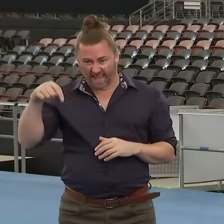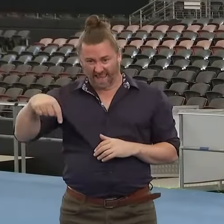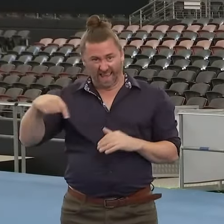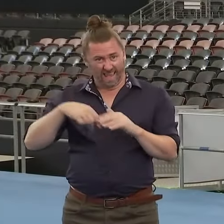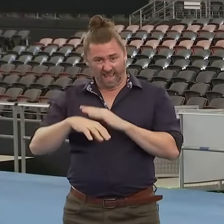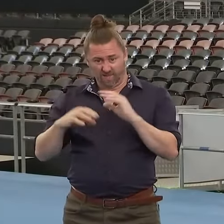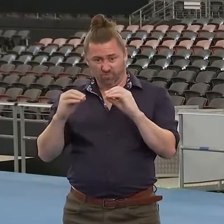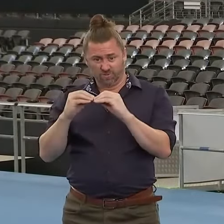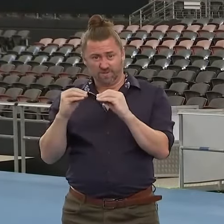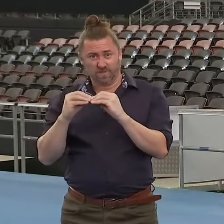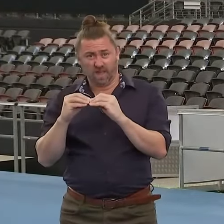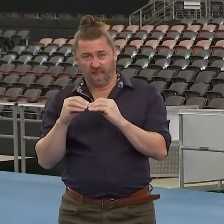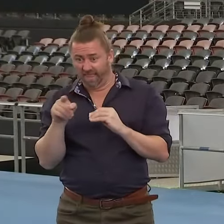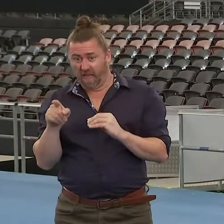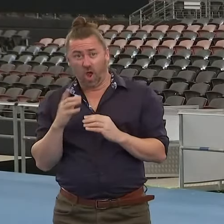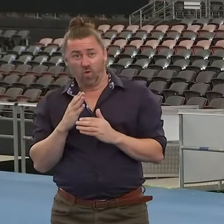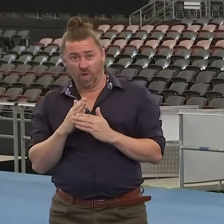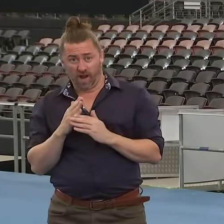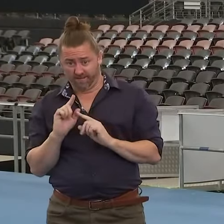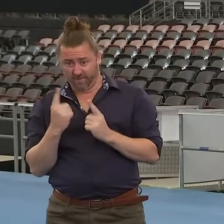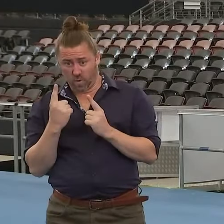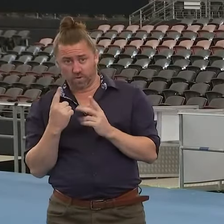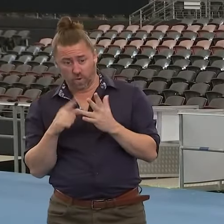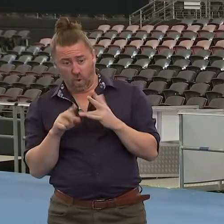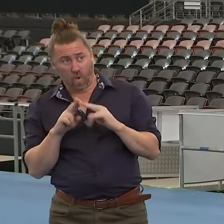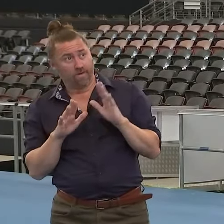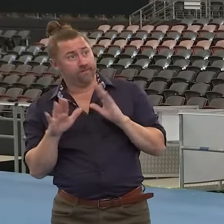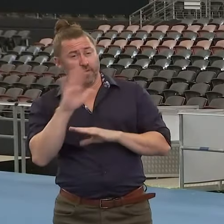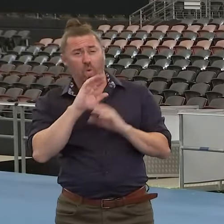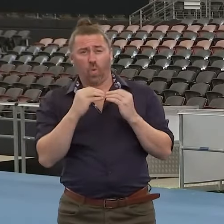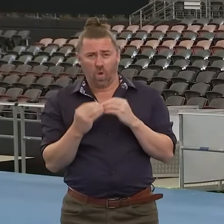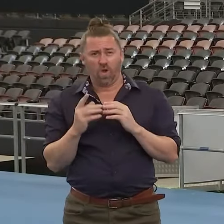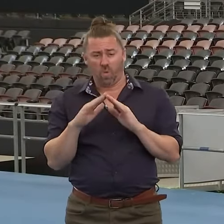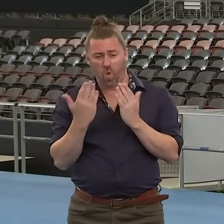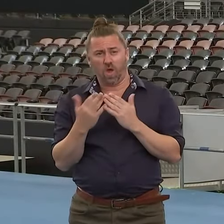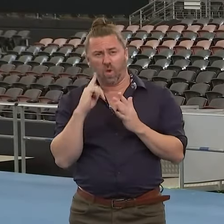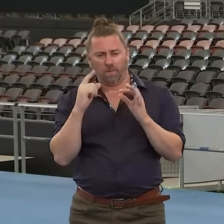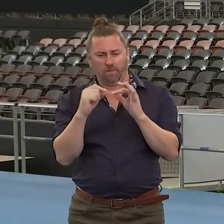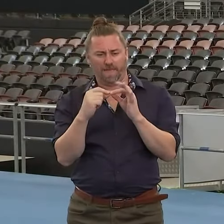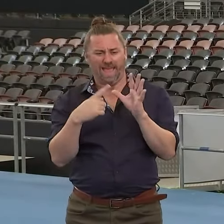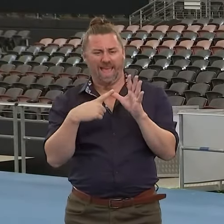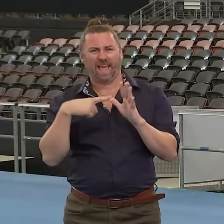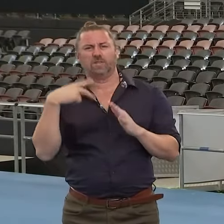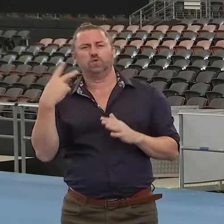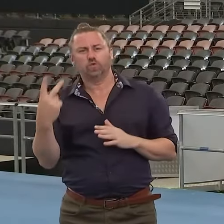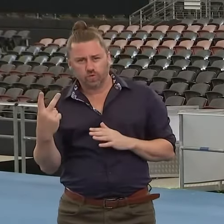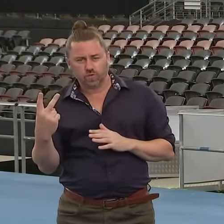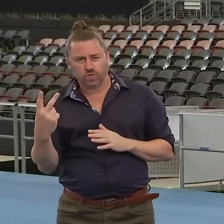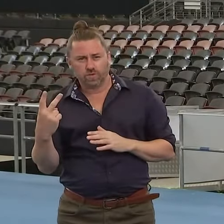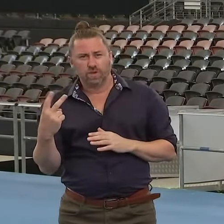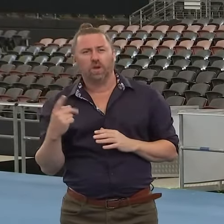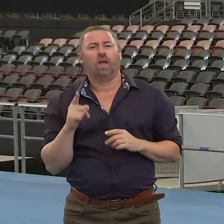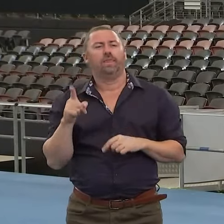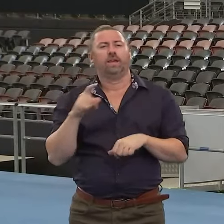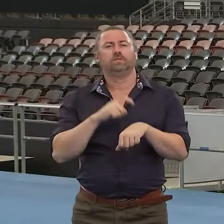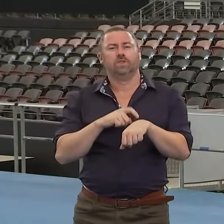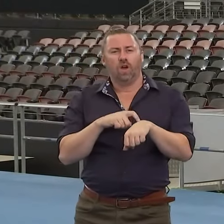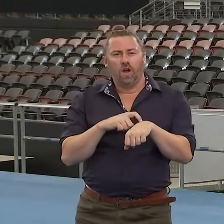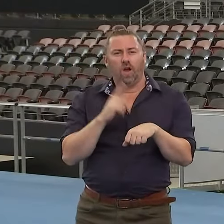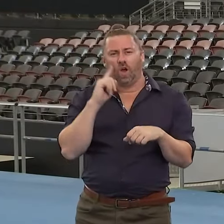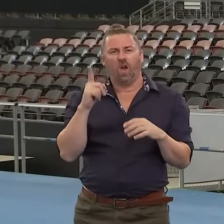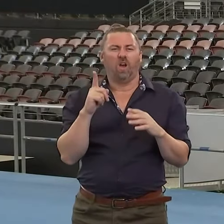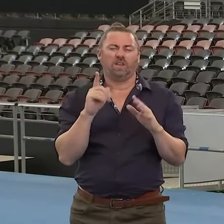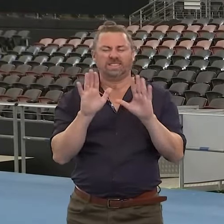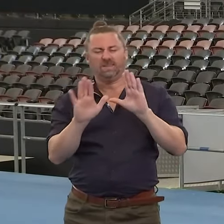the world first of this variant that's now called BA2, which at the time was referred to as Omicron